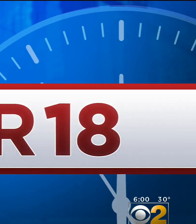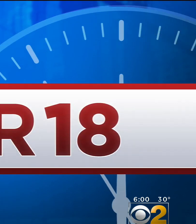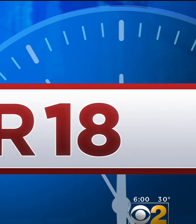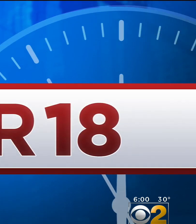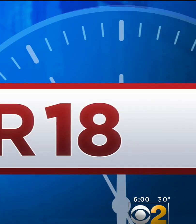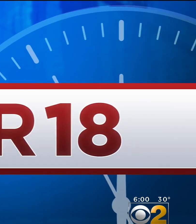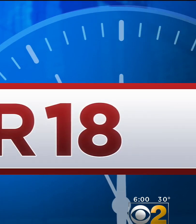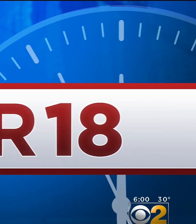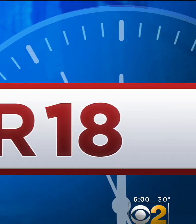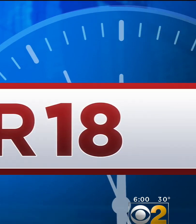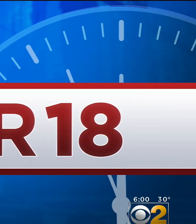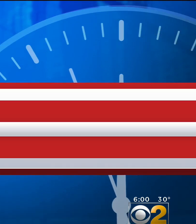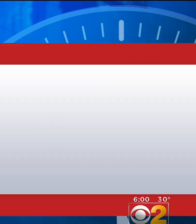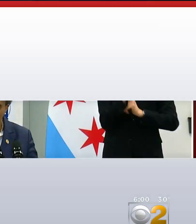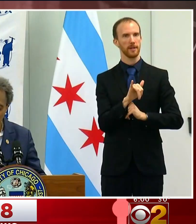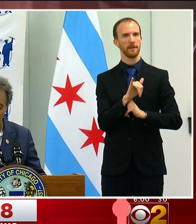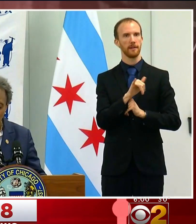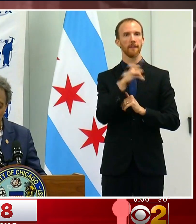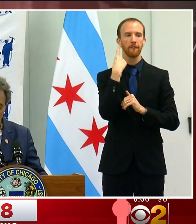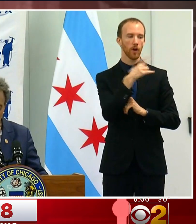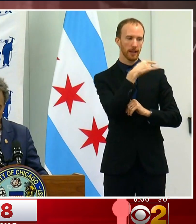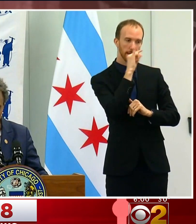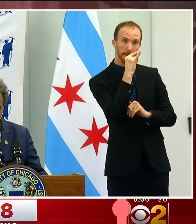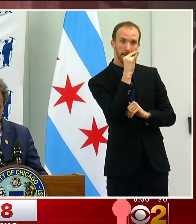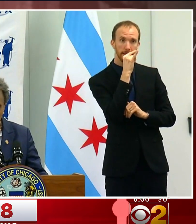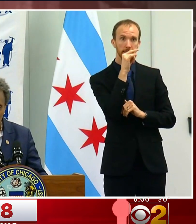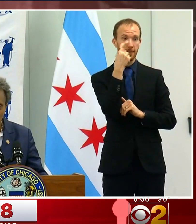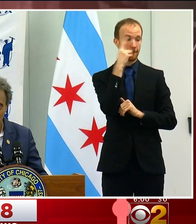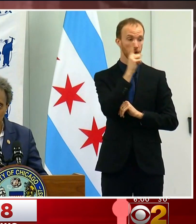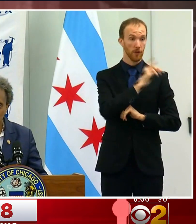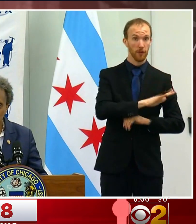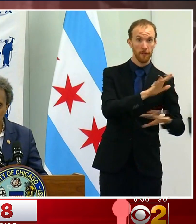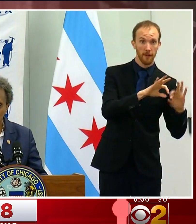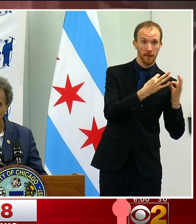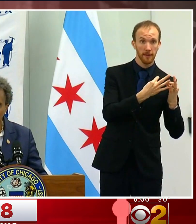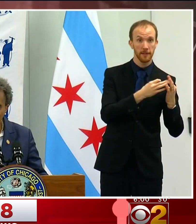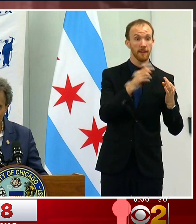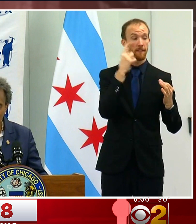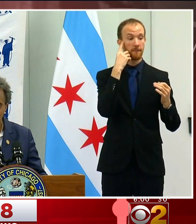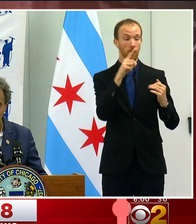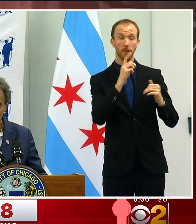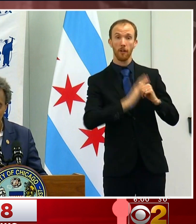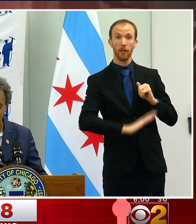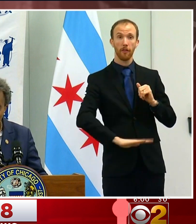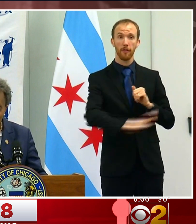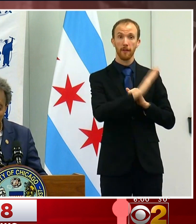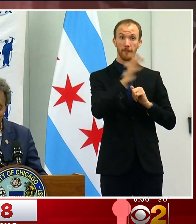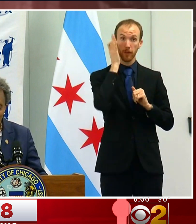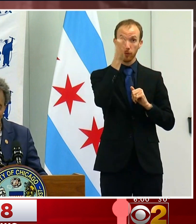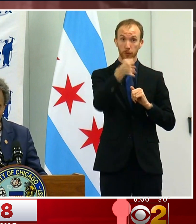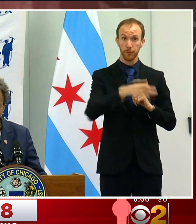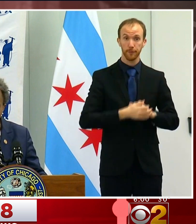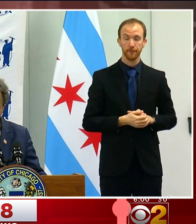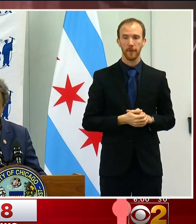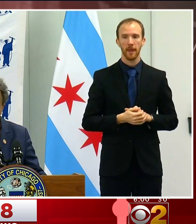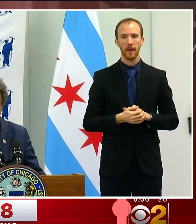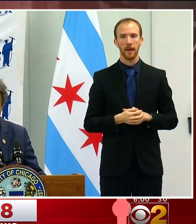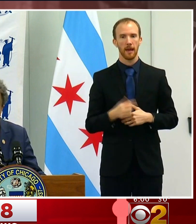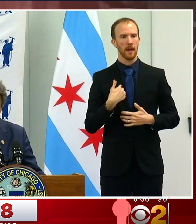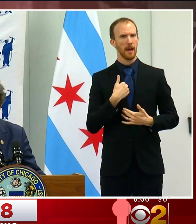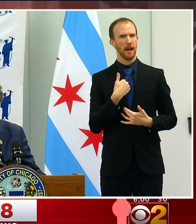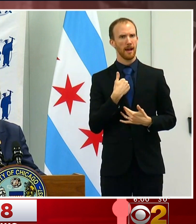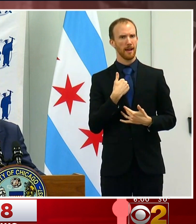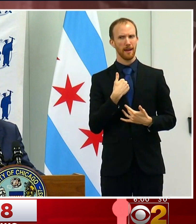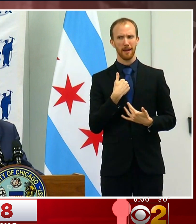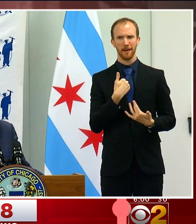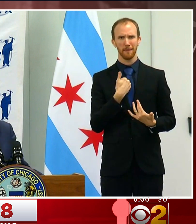We begin this hour 18 with breaking news. Chicago Mayor Lori Lightfoot and Chicago Public Schools CEO Janice Jackson talking right now about the